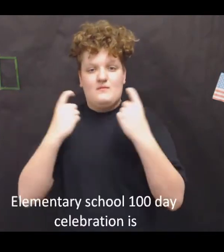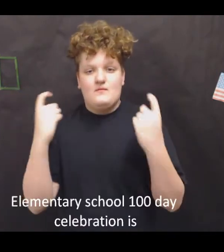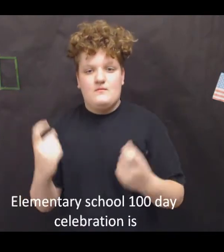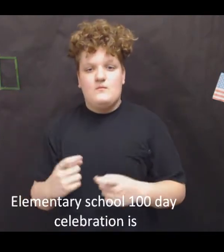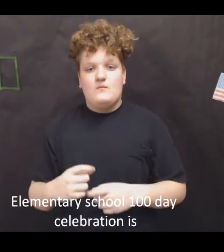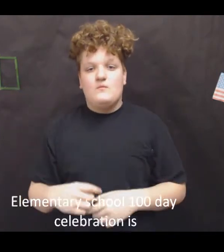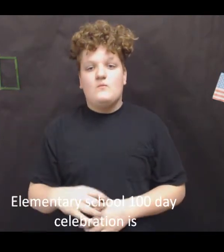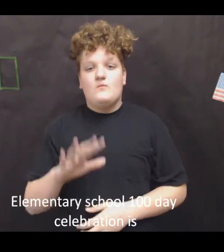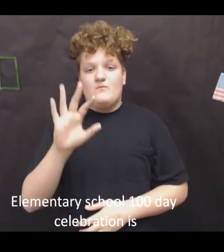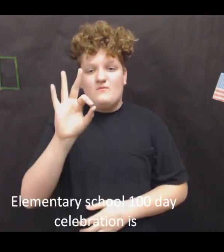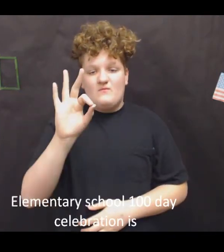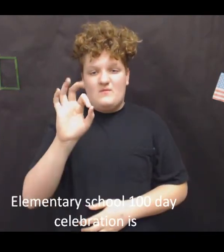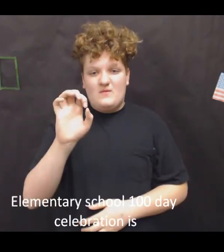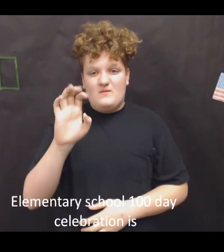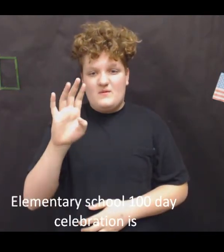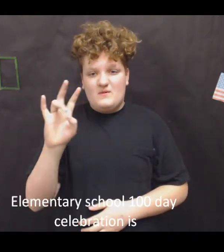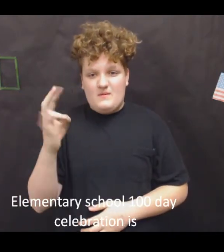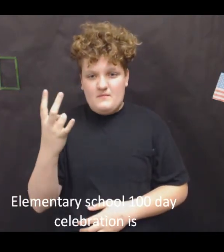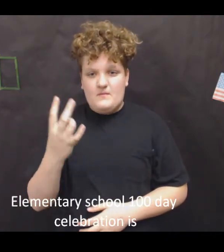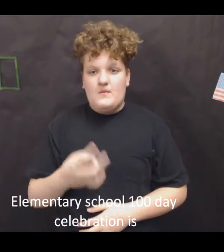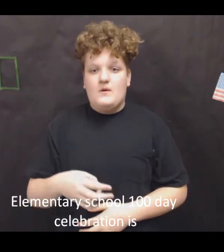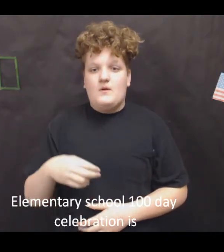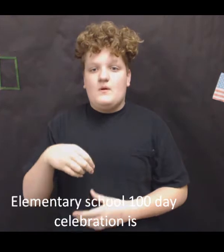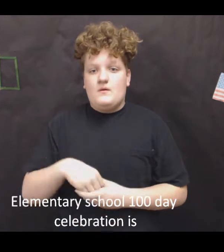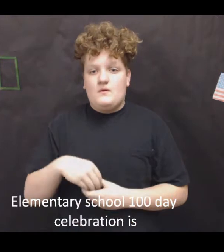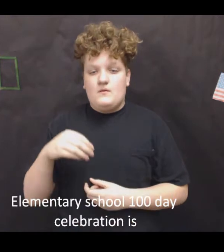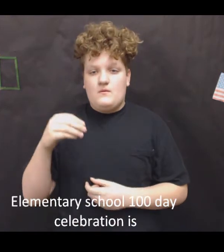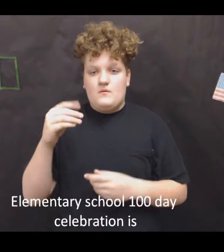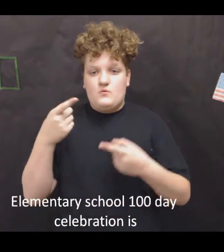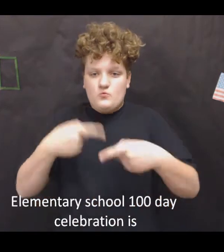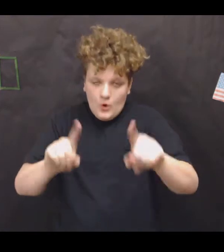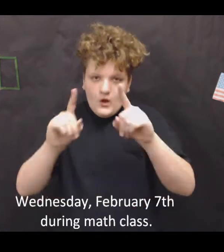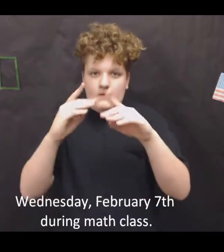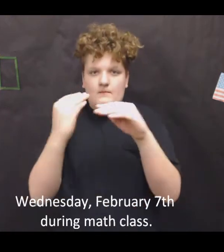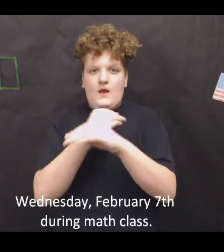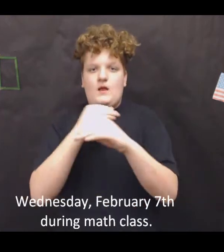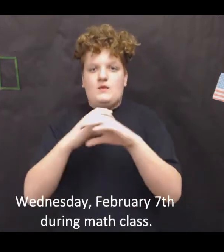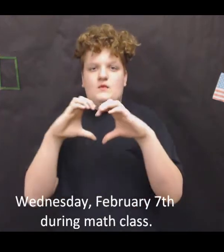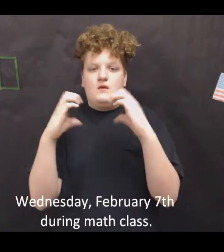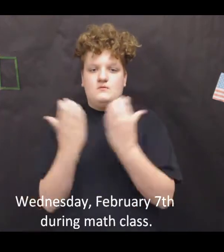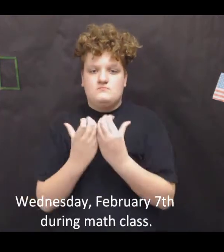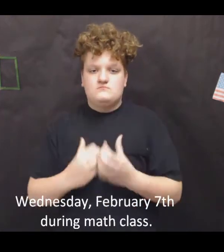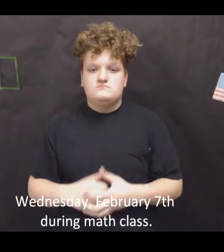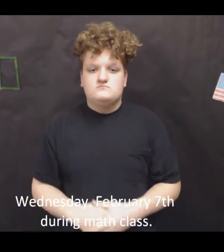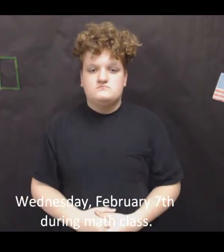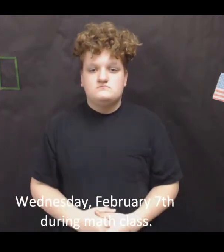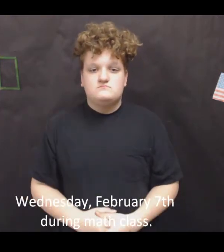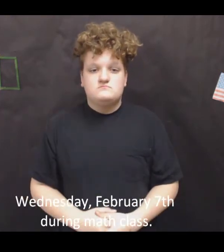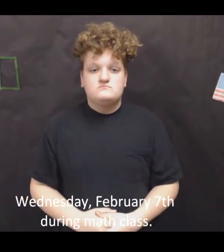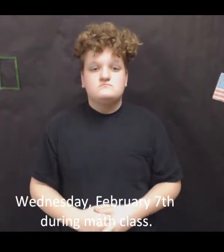Elementary school 100-day celebration is Wednesday, February the 7th during math class.